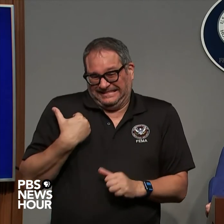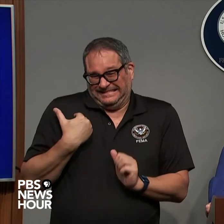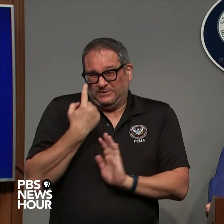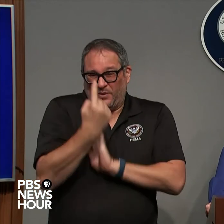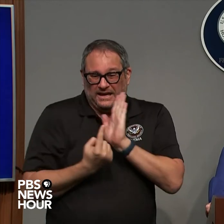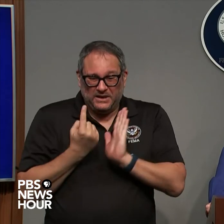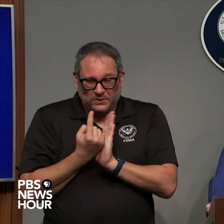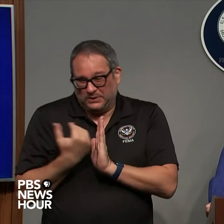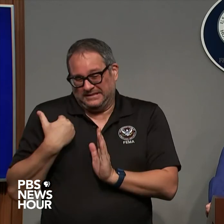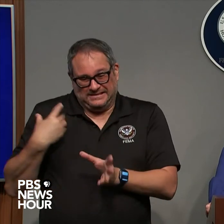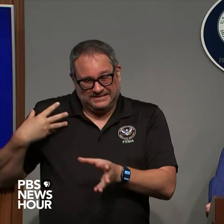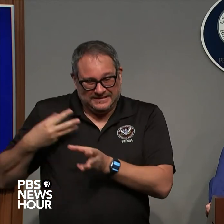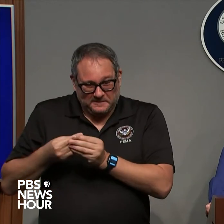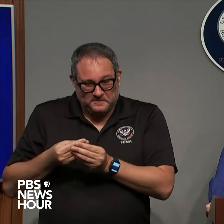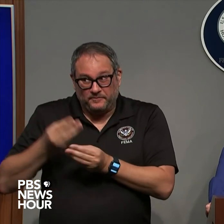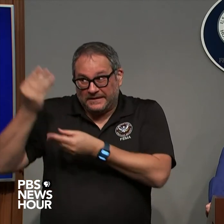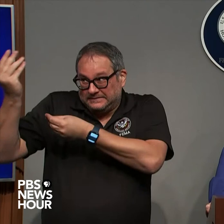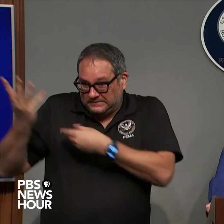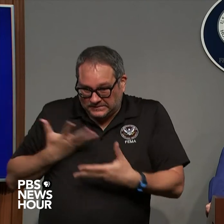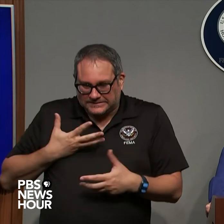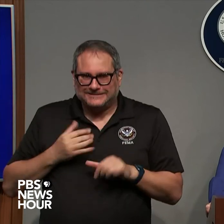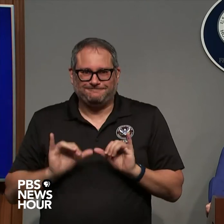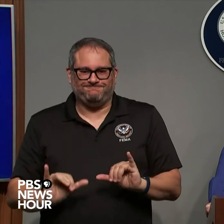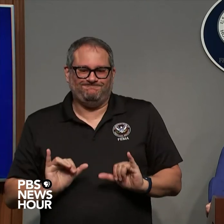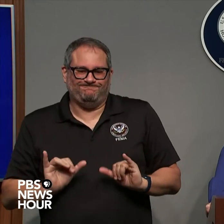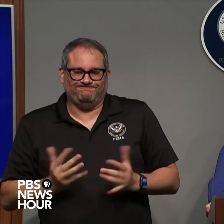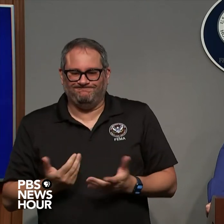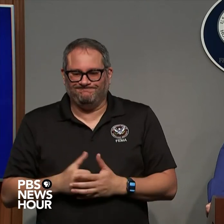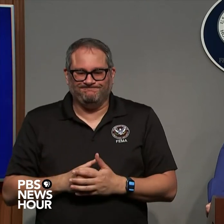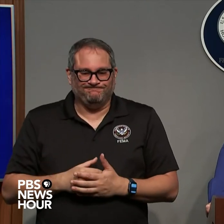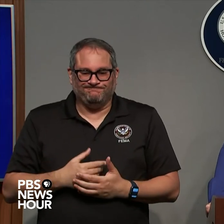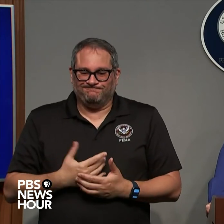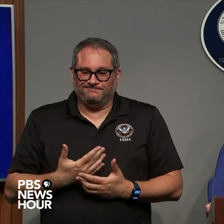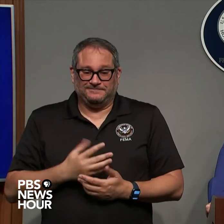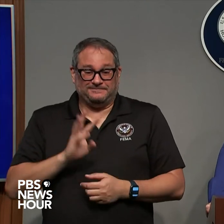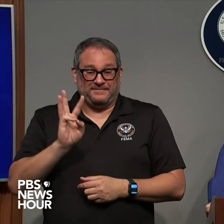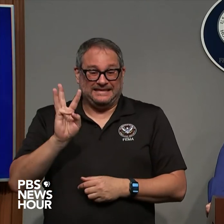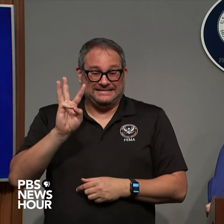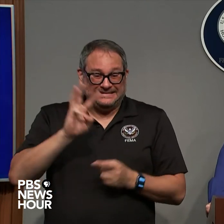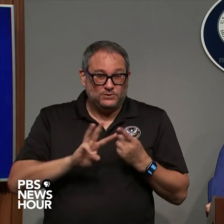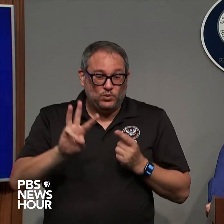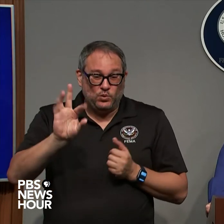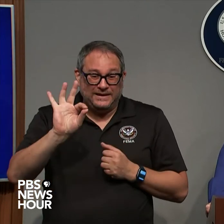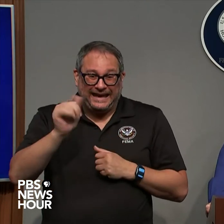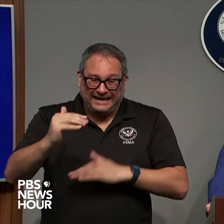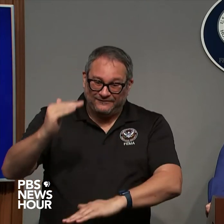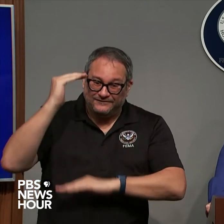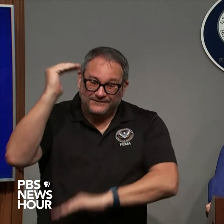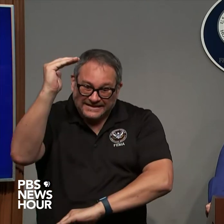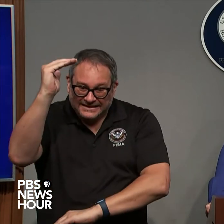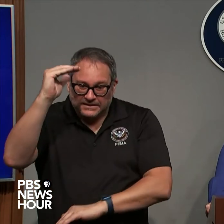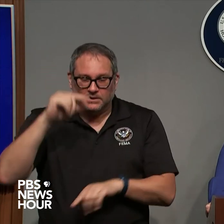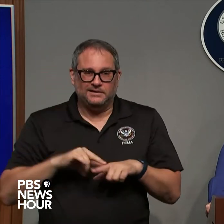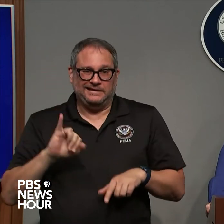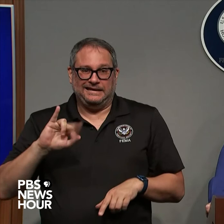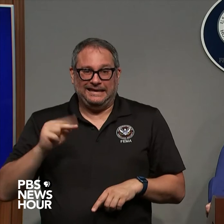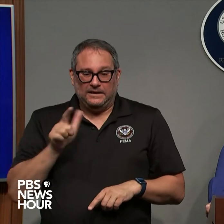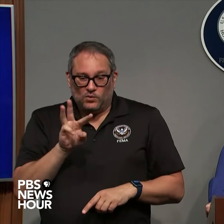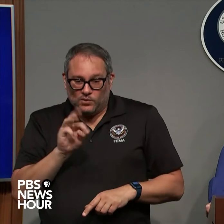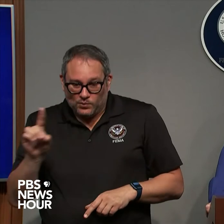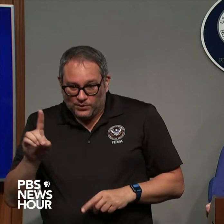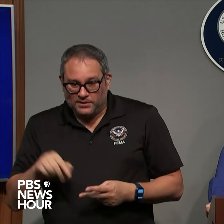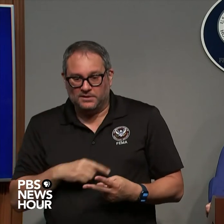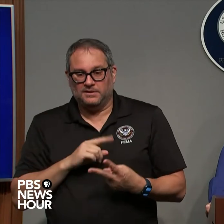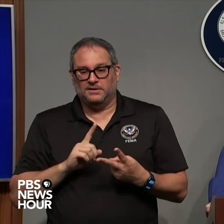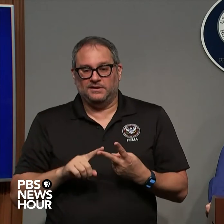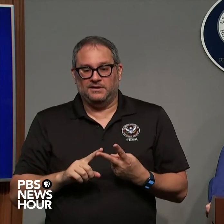these values um middle long boat um to inglewood six to ten feet inglewood to bonita beach 12 to 18 feet storm